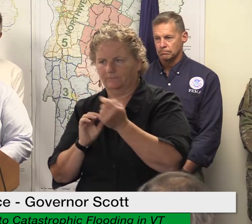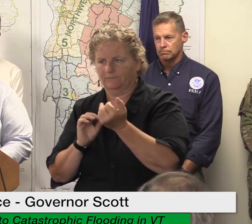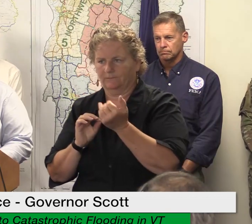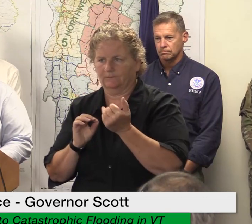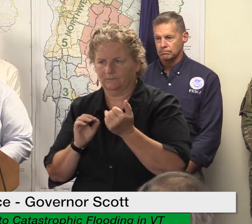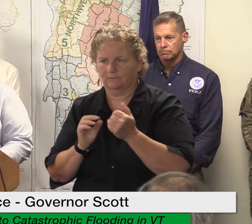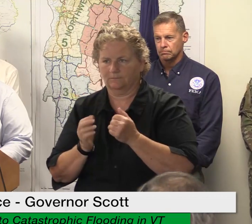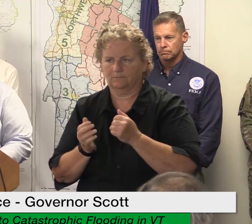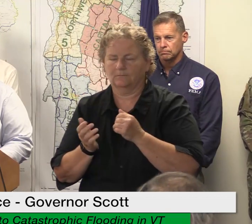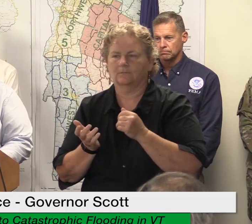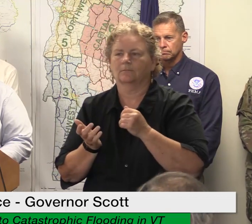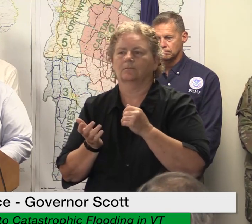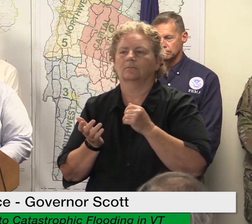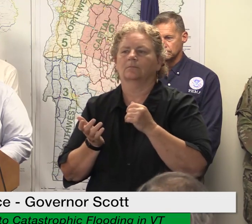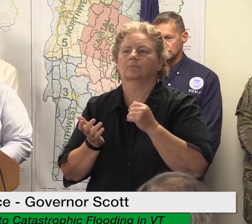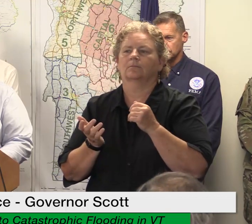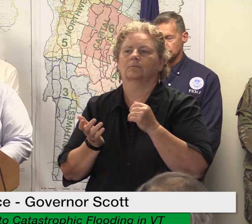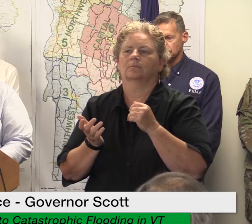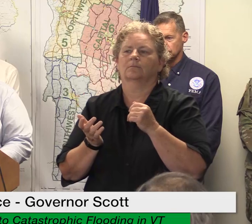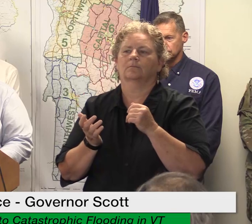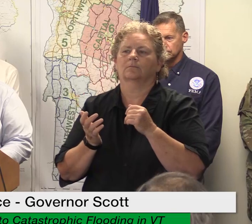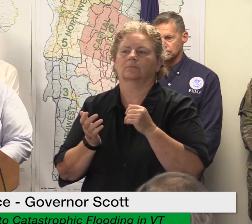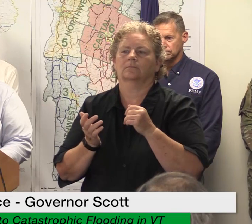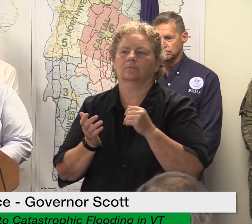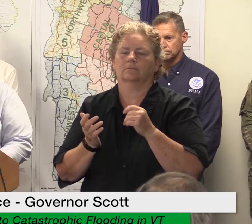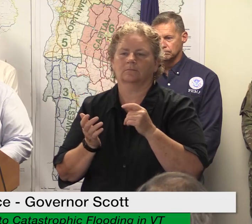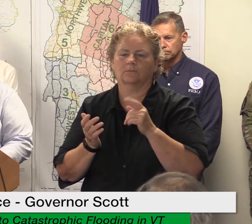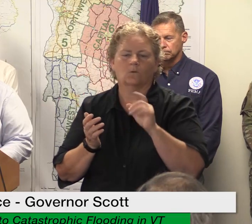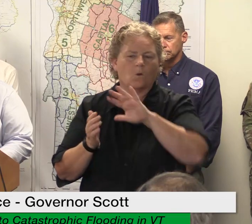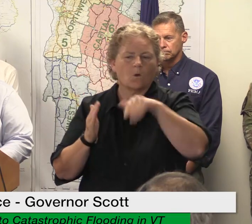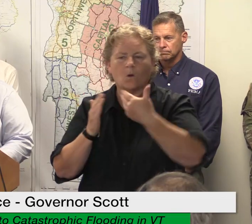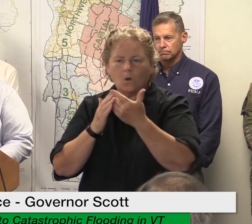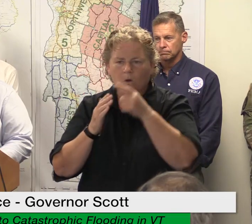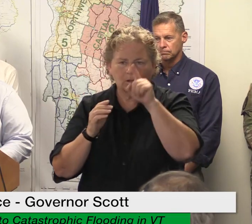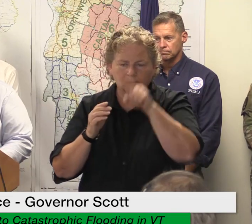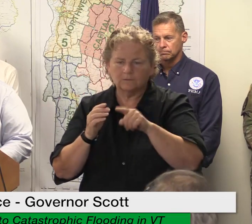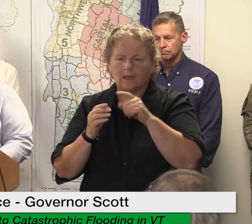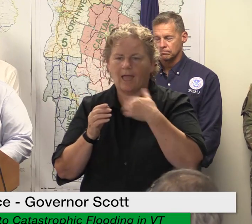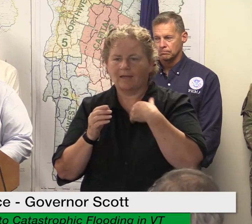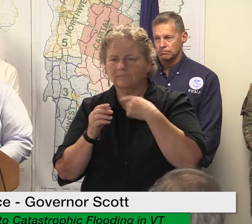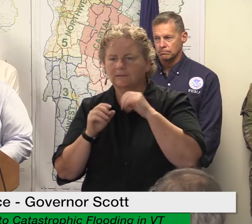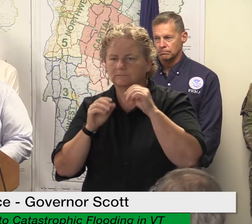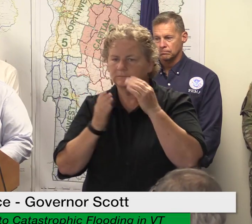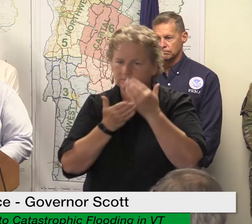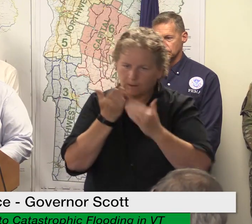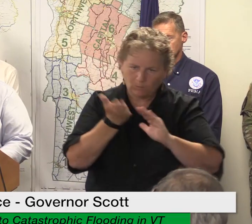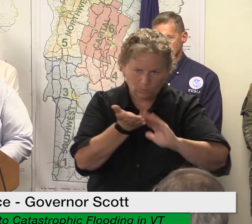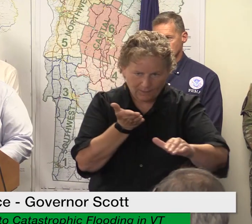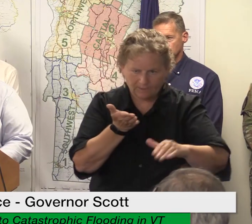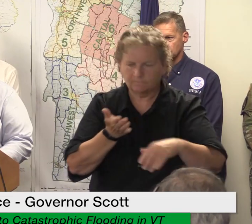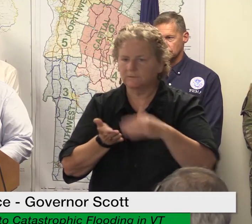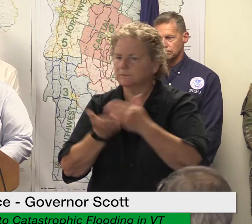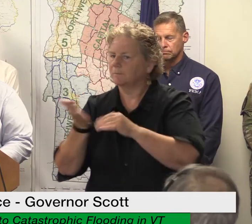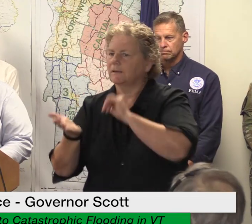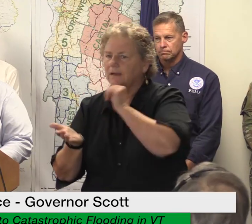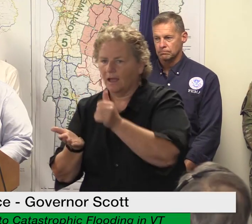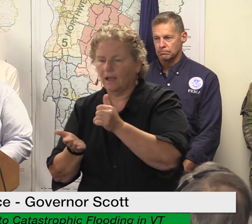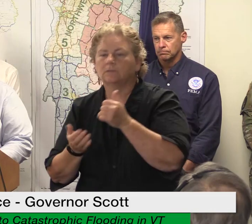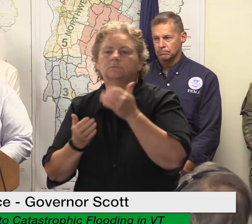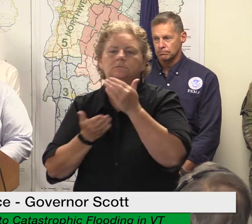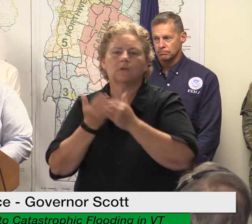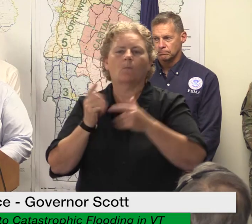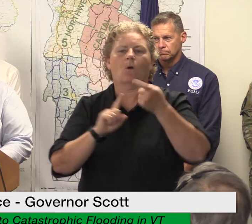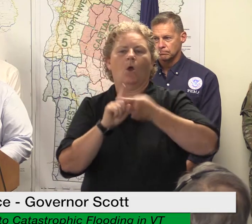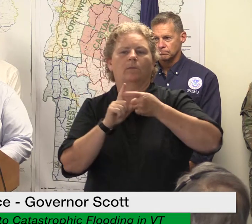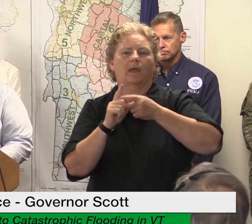extension will also be until november 15 2023 and for the last automatic extension the filing due date